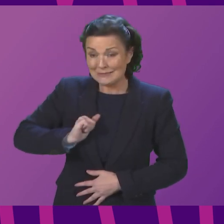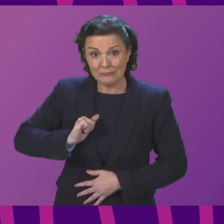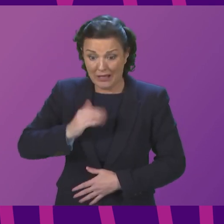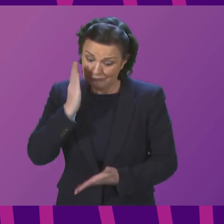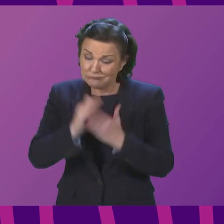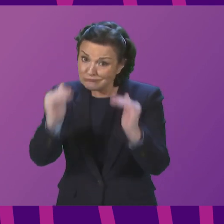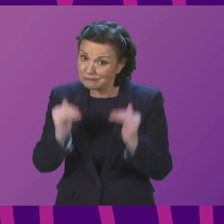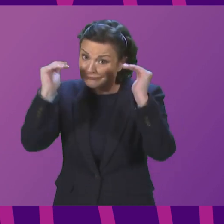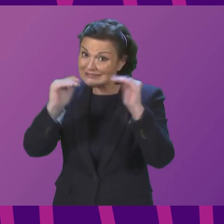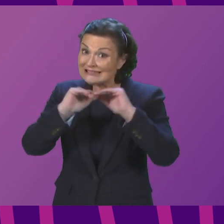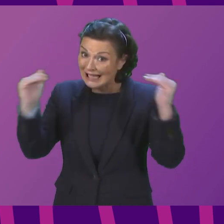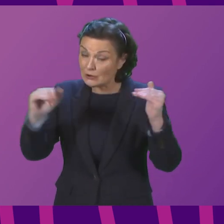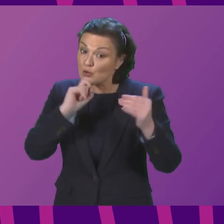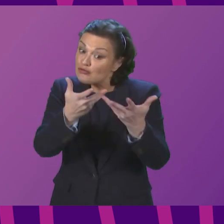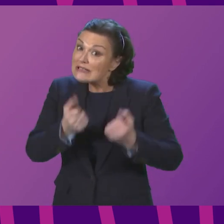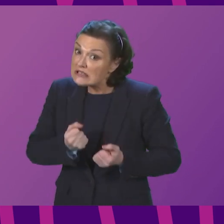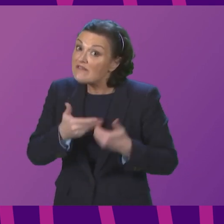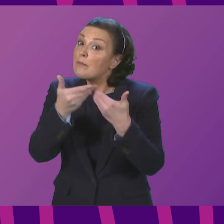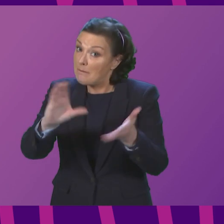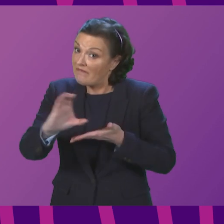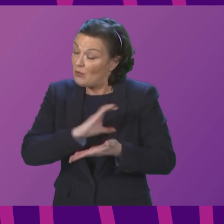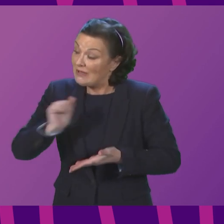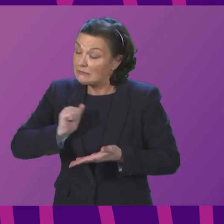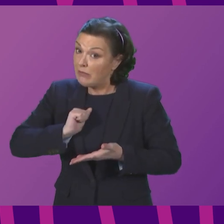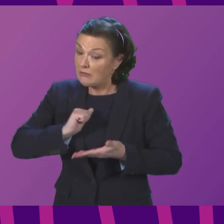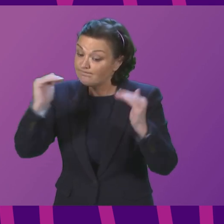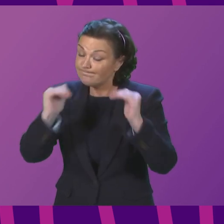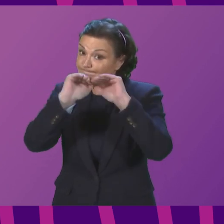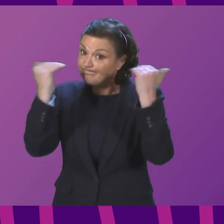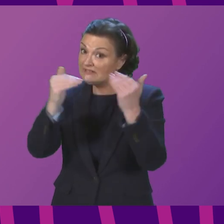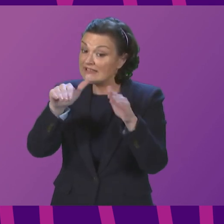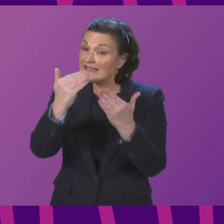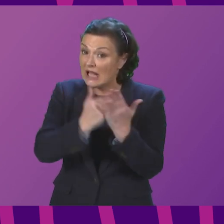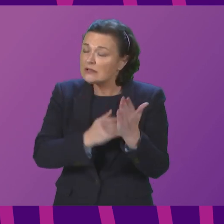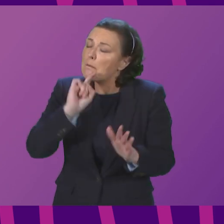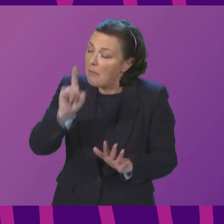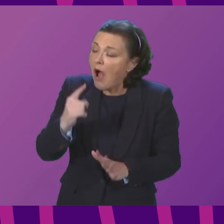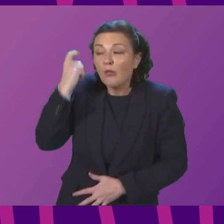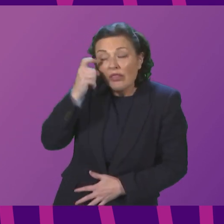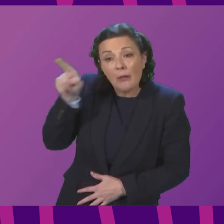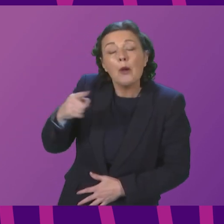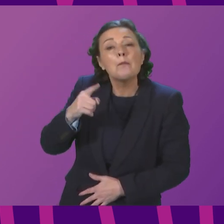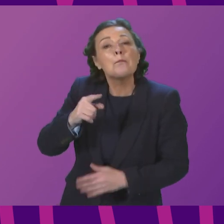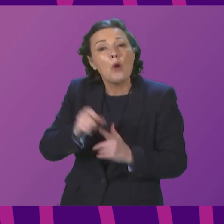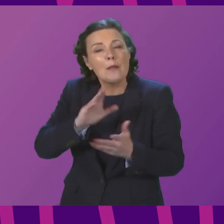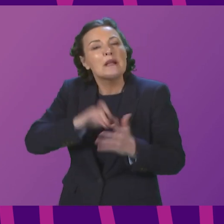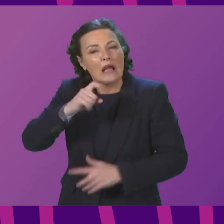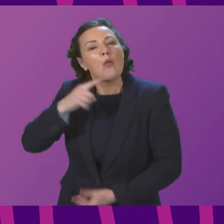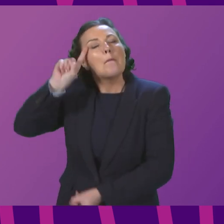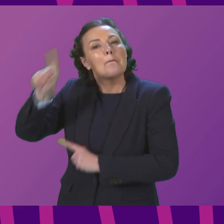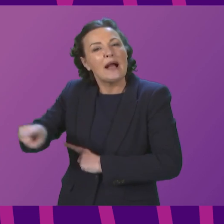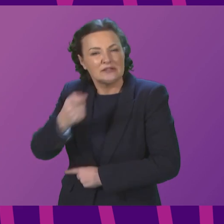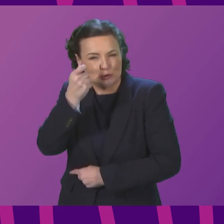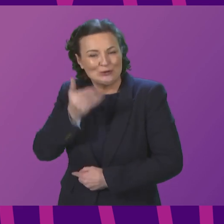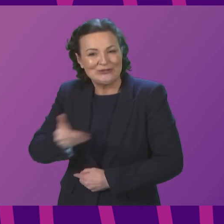from organisations which receive public funding. I will give further consideration to Polly McNeill's suggestions and come back to her in due